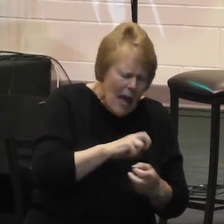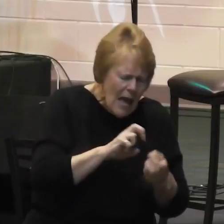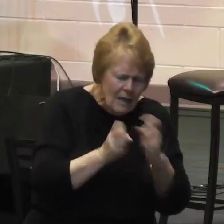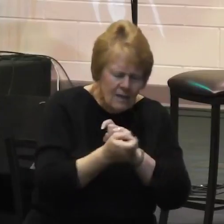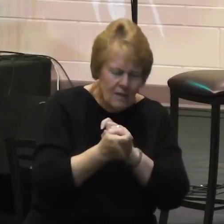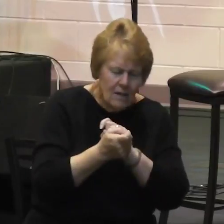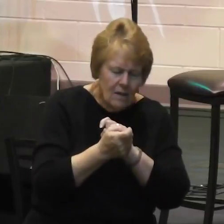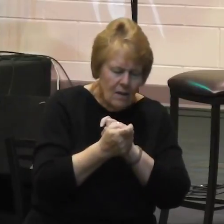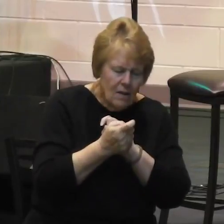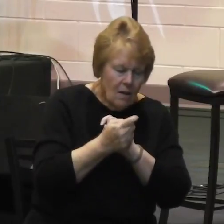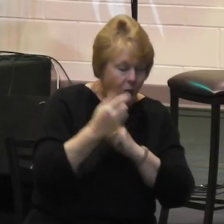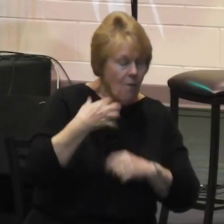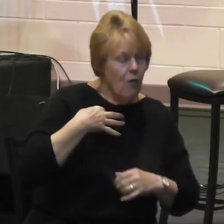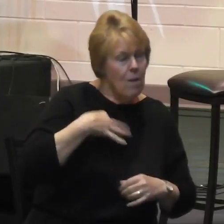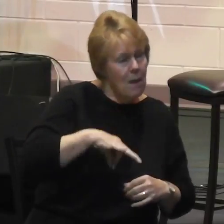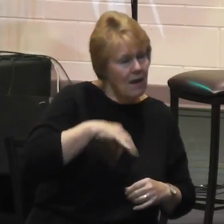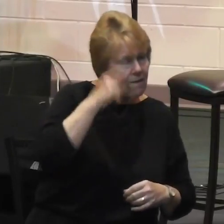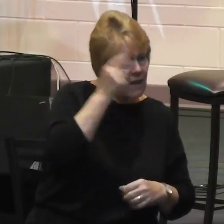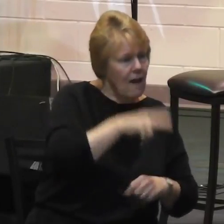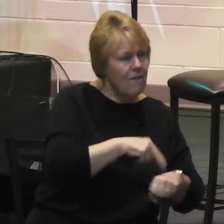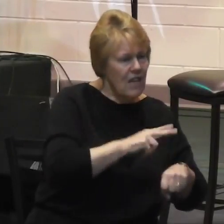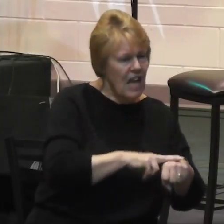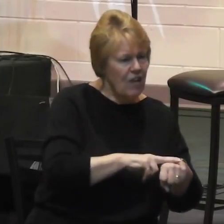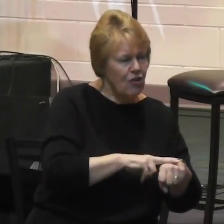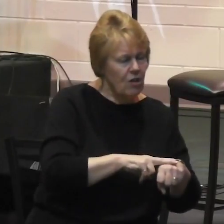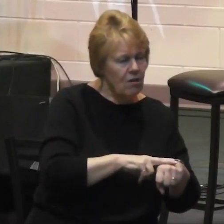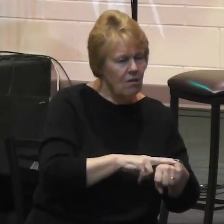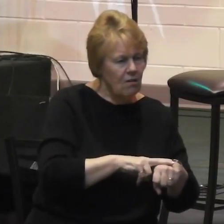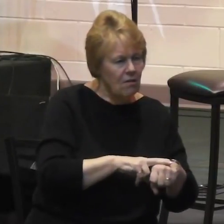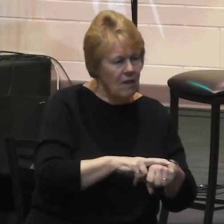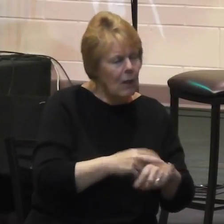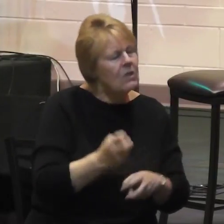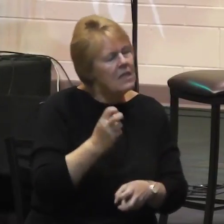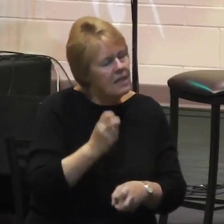It was a difficult time to experience.